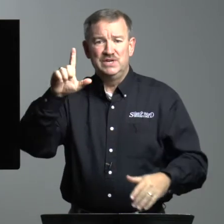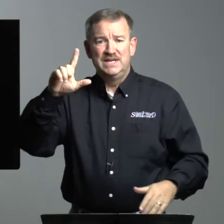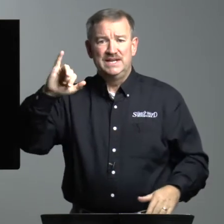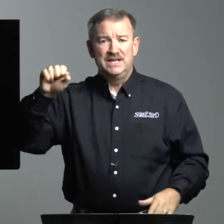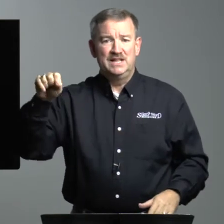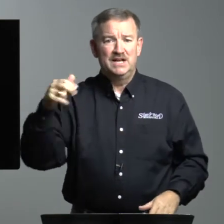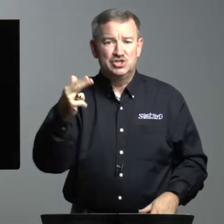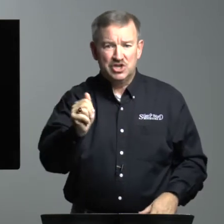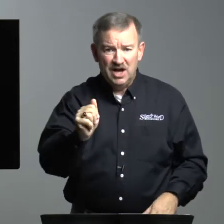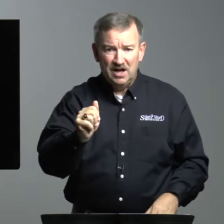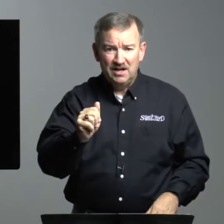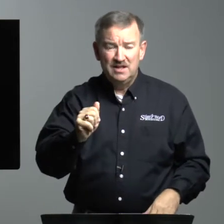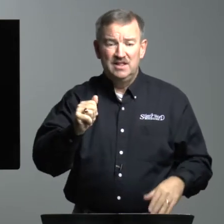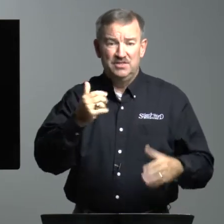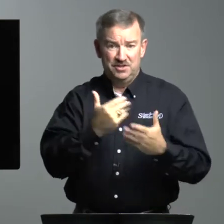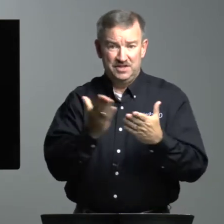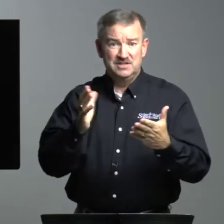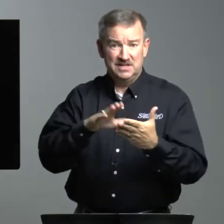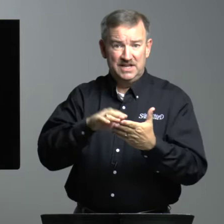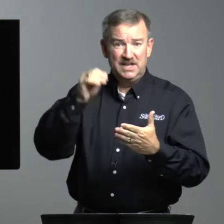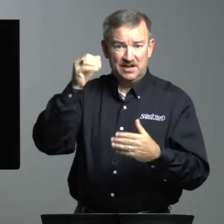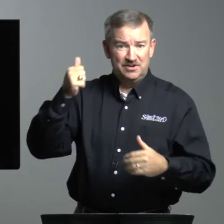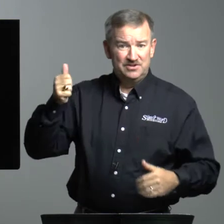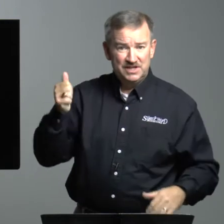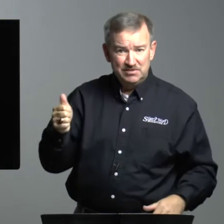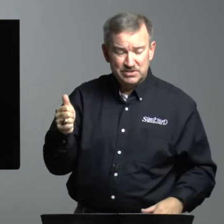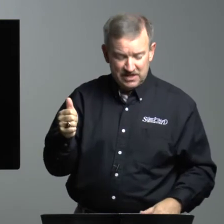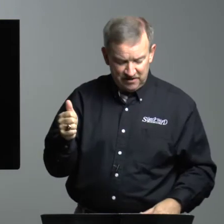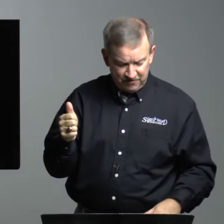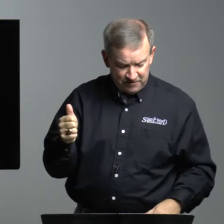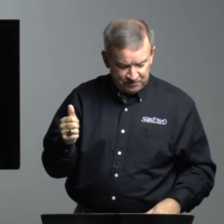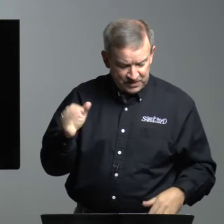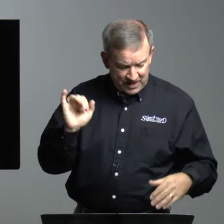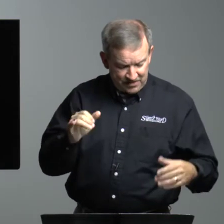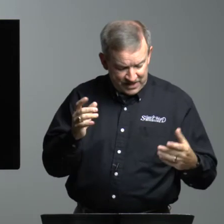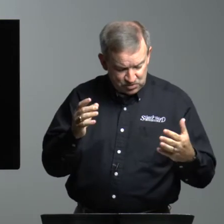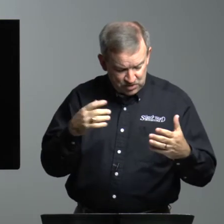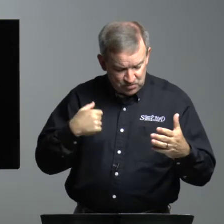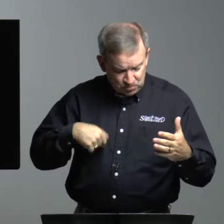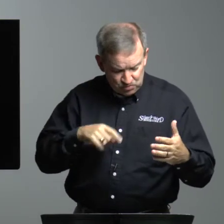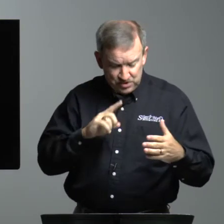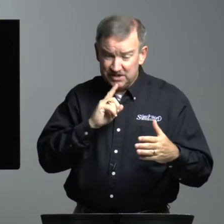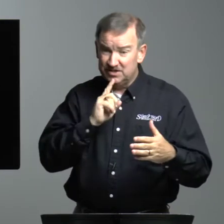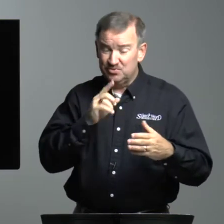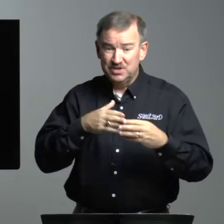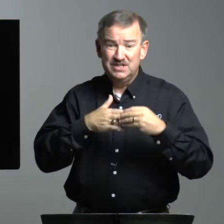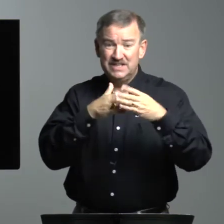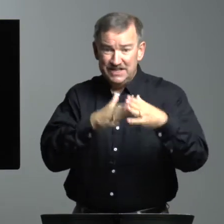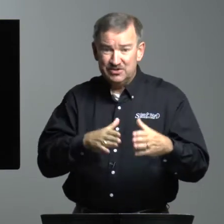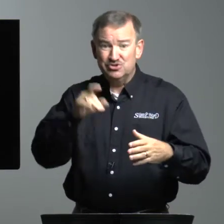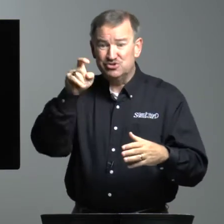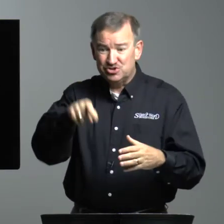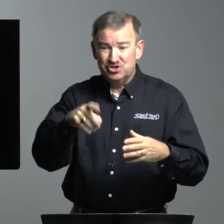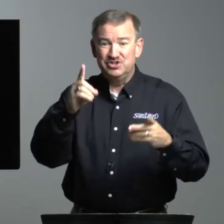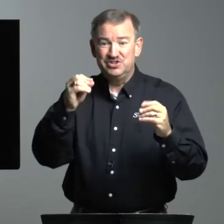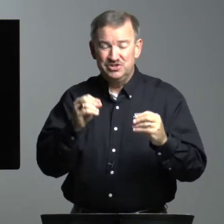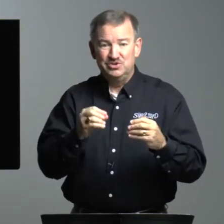Elisha the things that he had learned himself. And that's what real, real leaders should do.